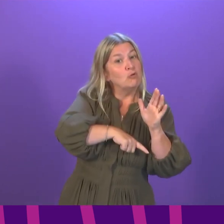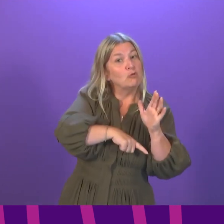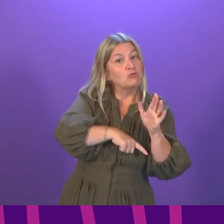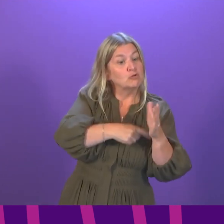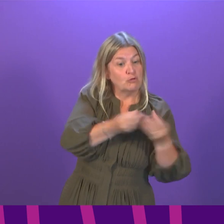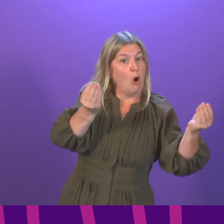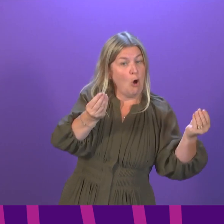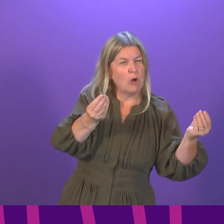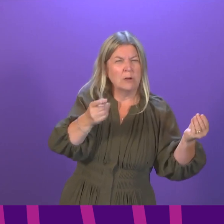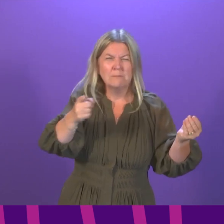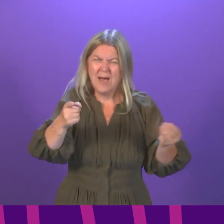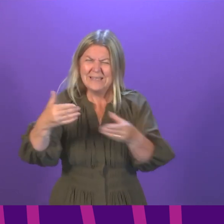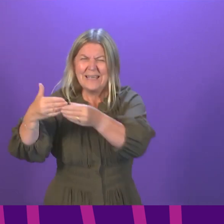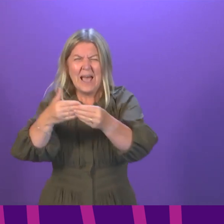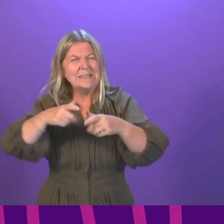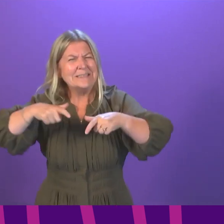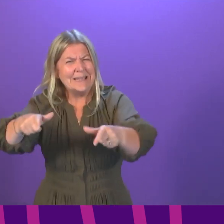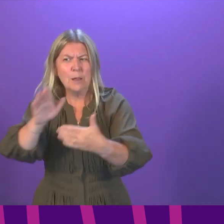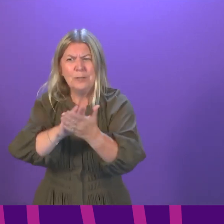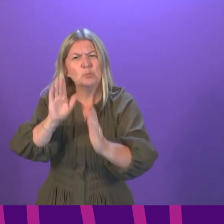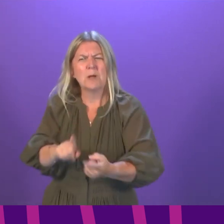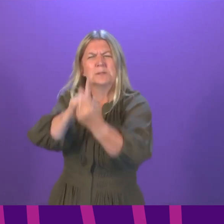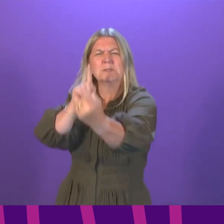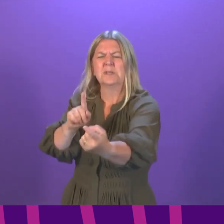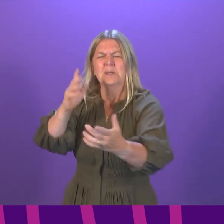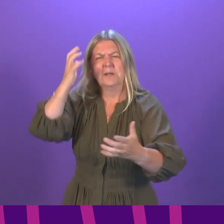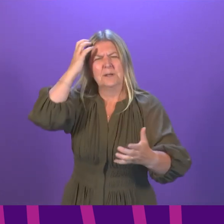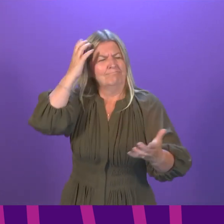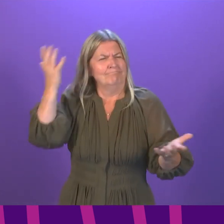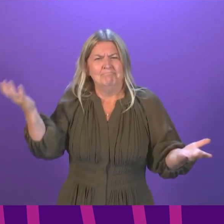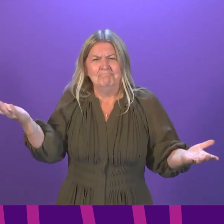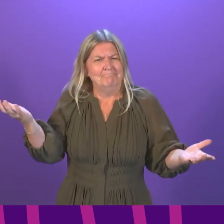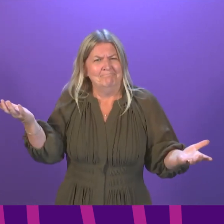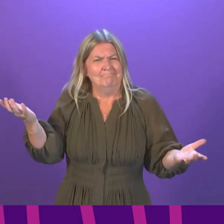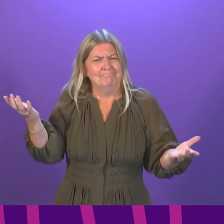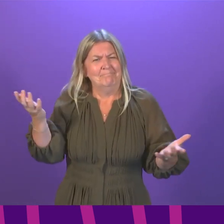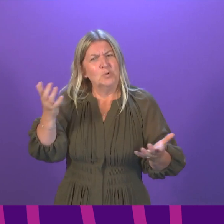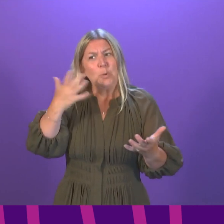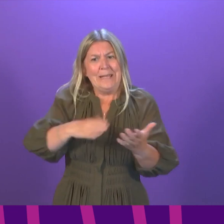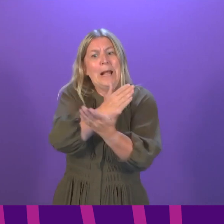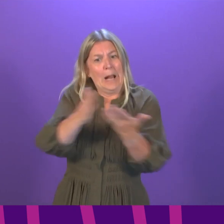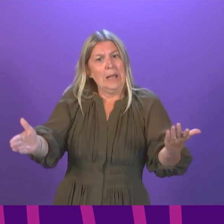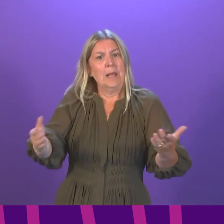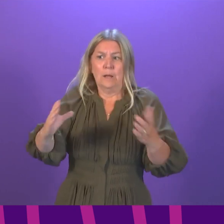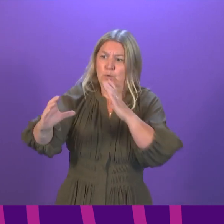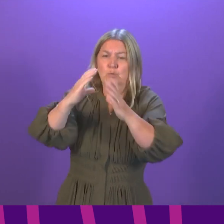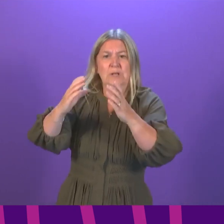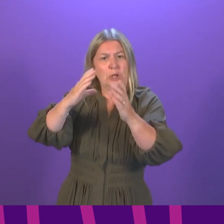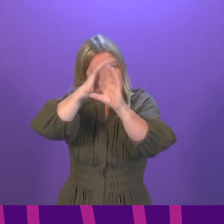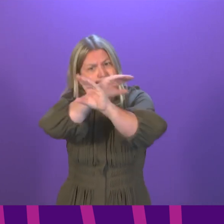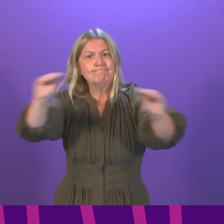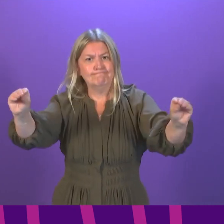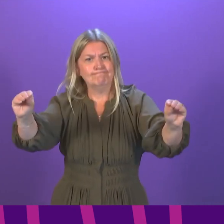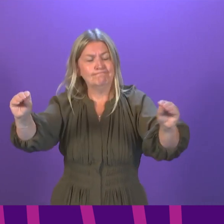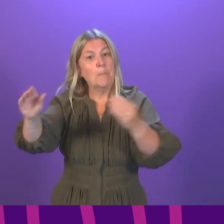remains in force. Clear communication is essential to maintaining public trust and compliance. There is not